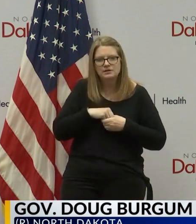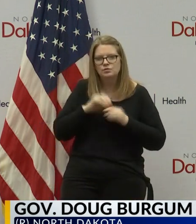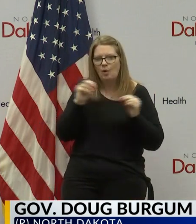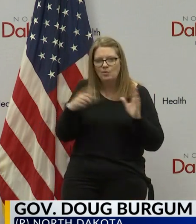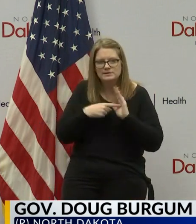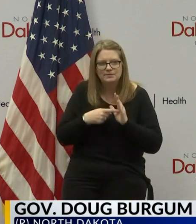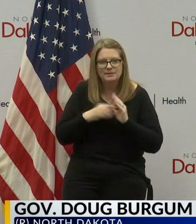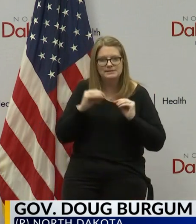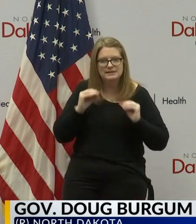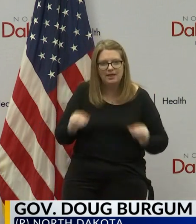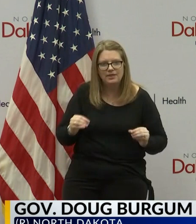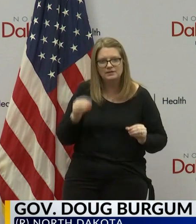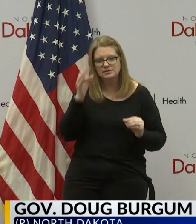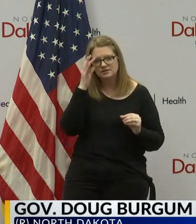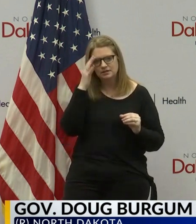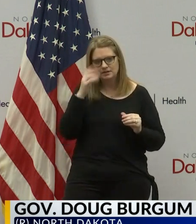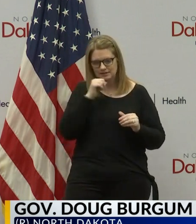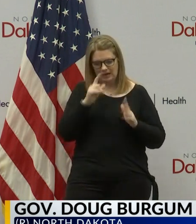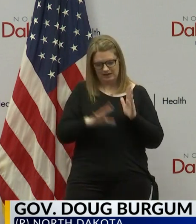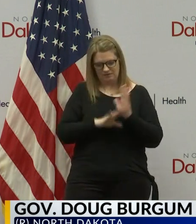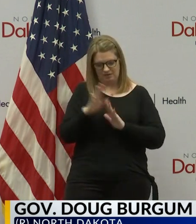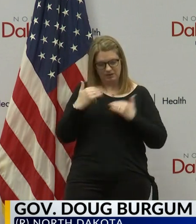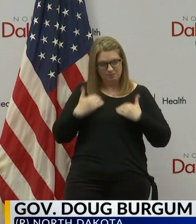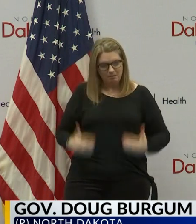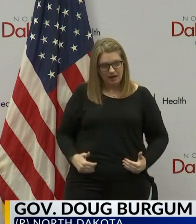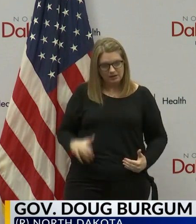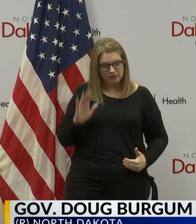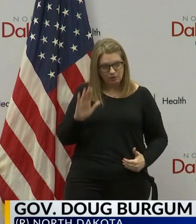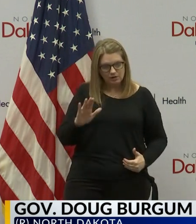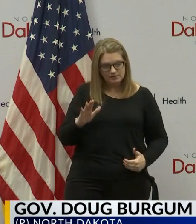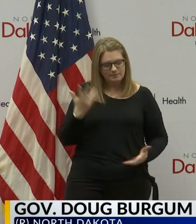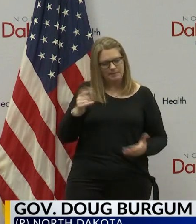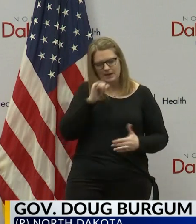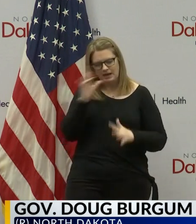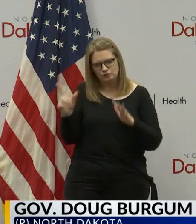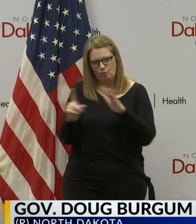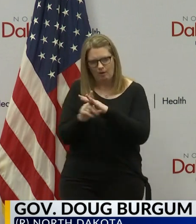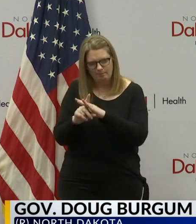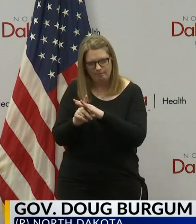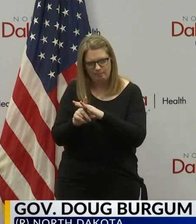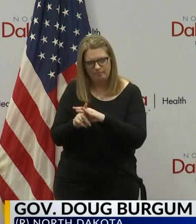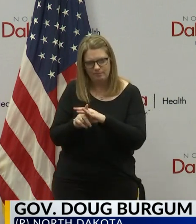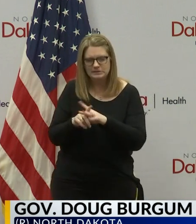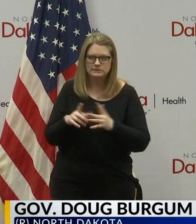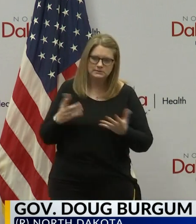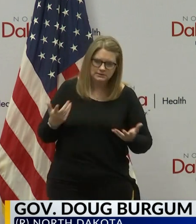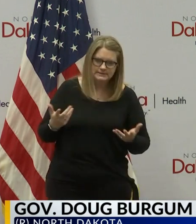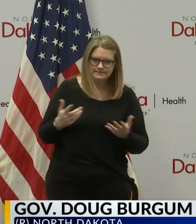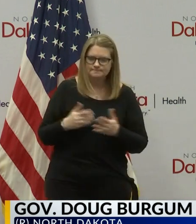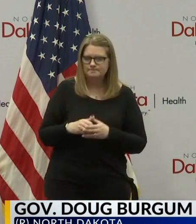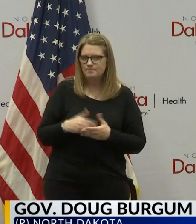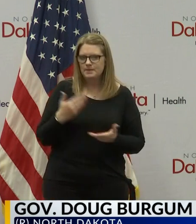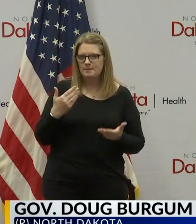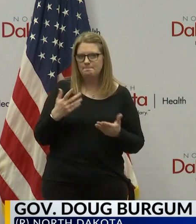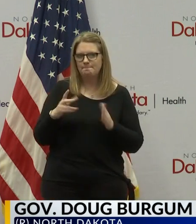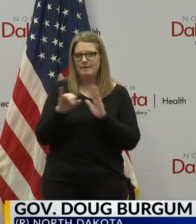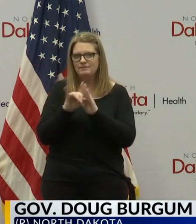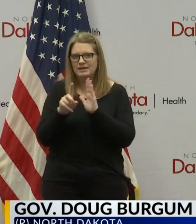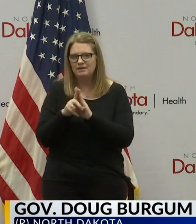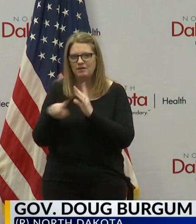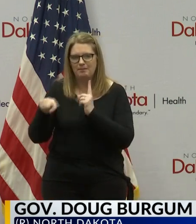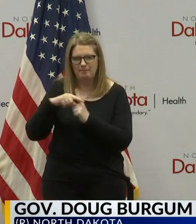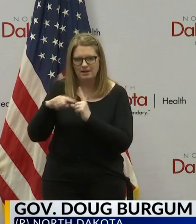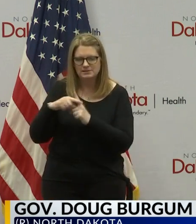developed, if the virus hasn't developed in your body, you may not show up. So we may be more productive at identifying positives